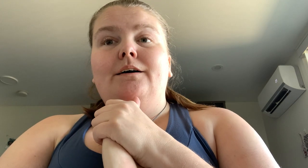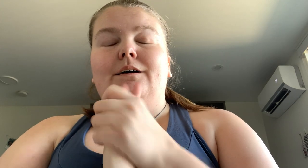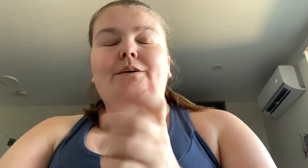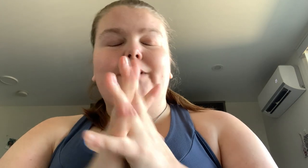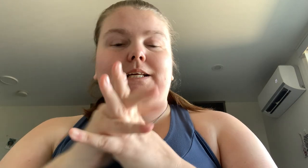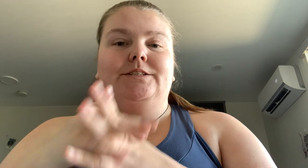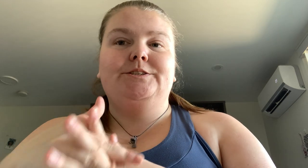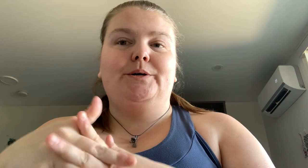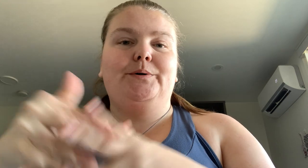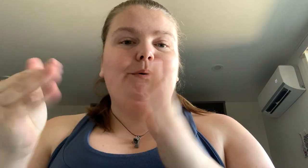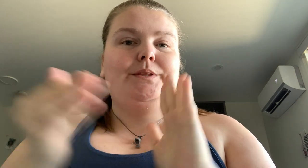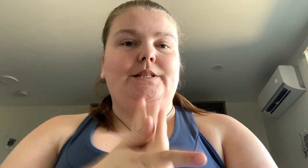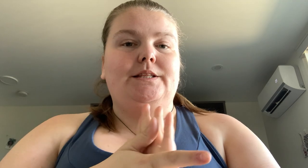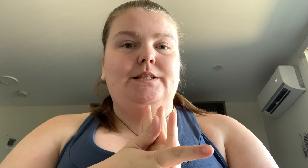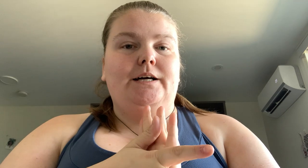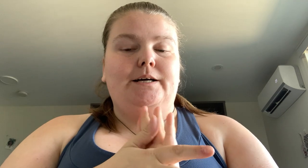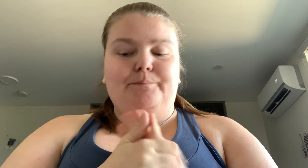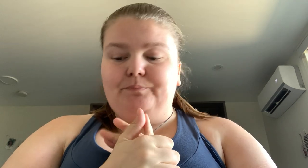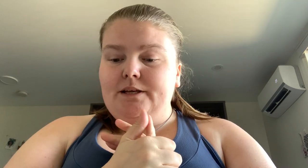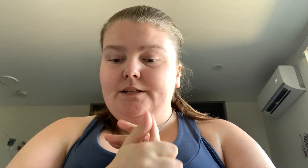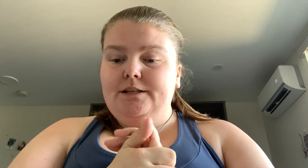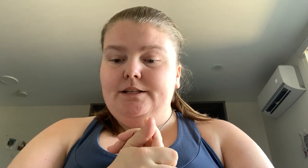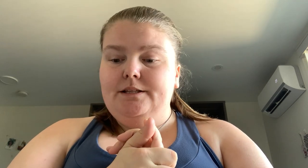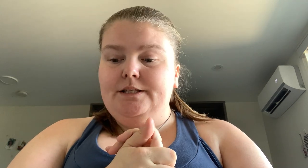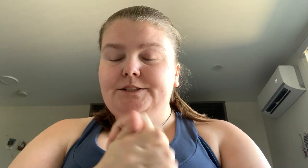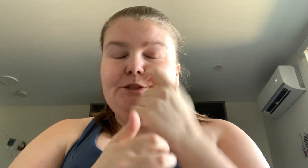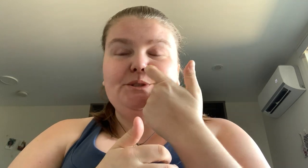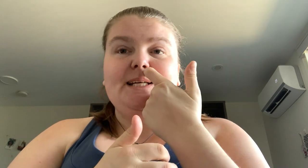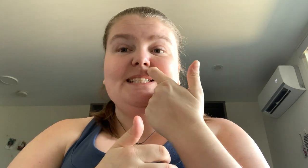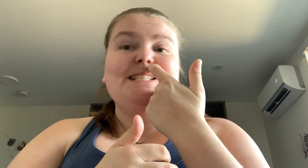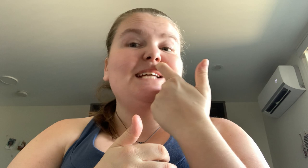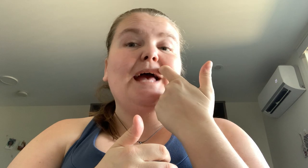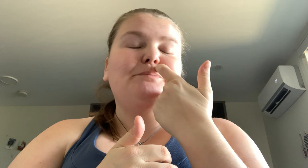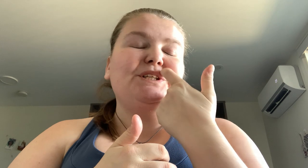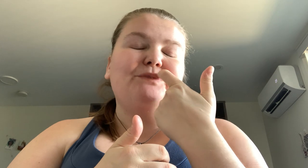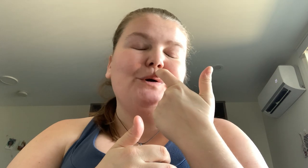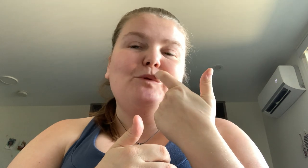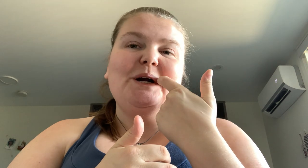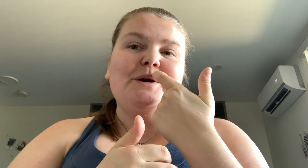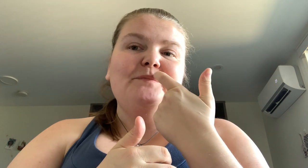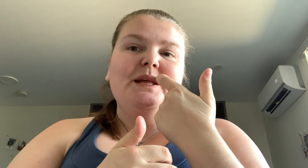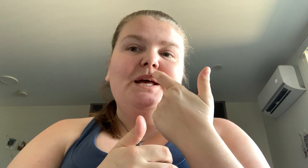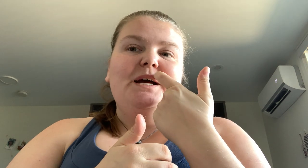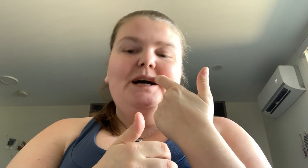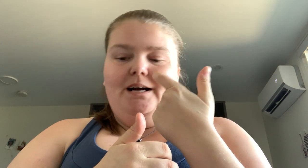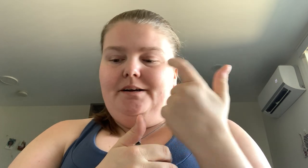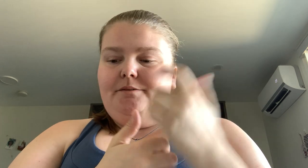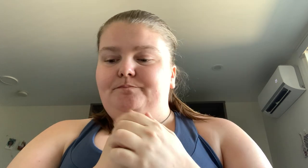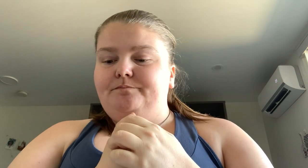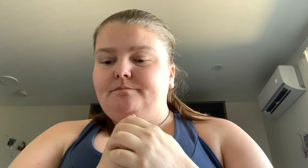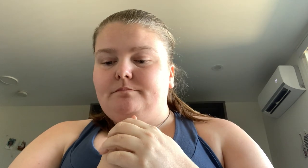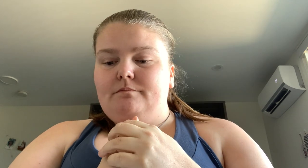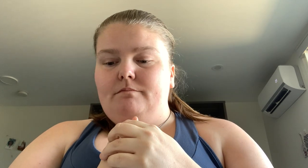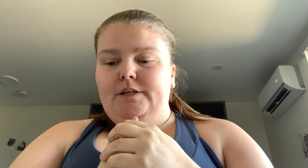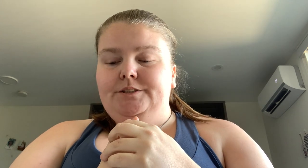Alrighty so this is types of grimoire so